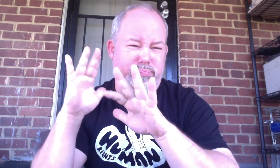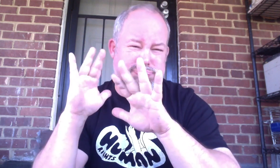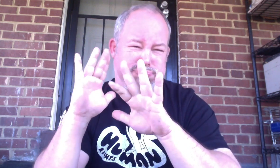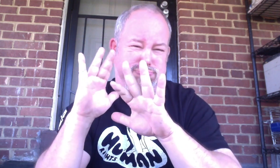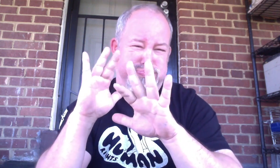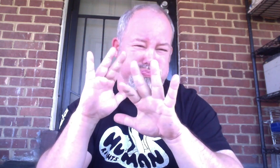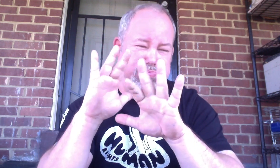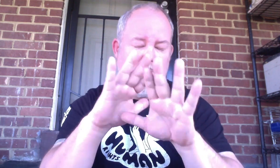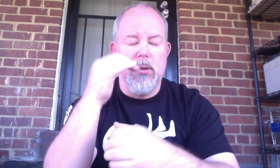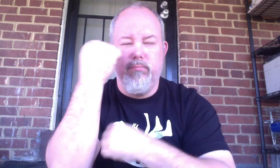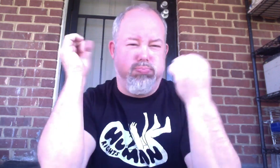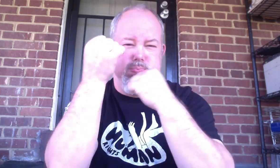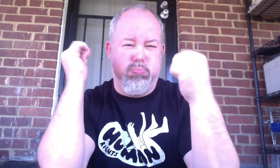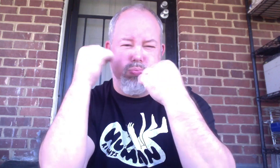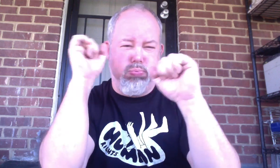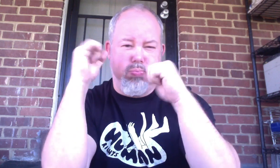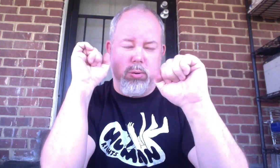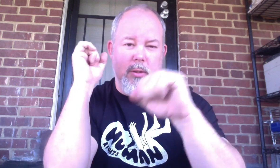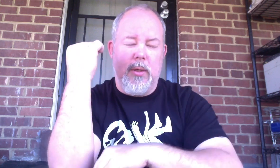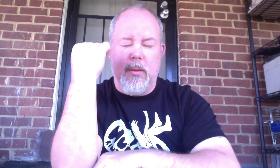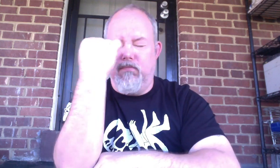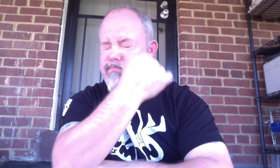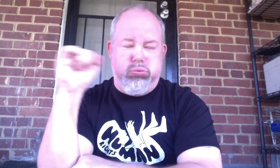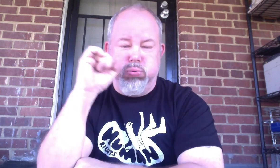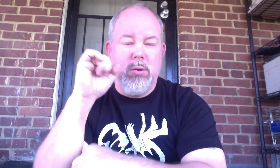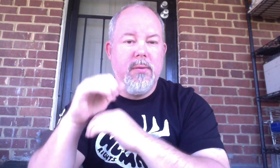It was the picture. was very What the